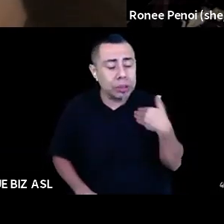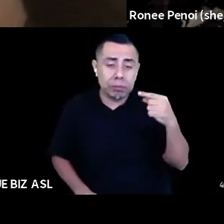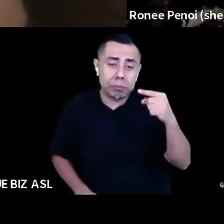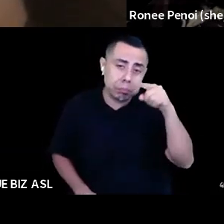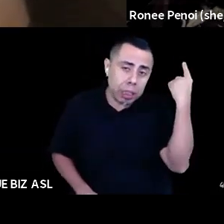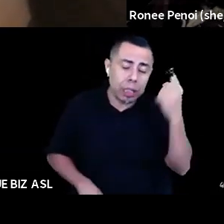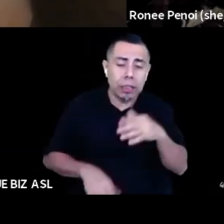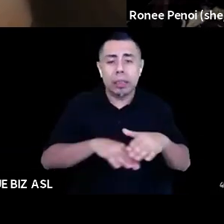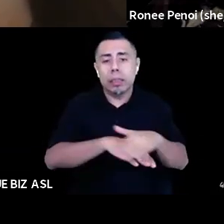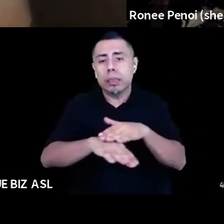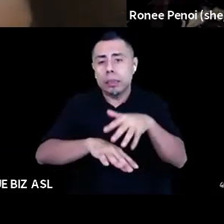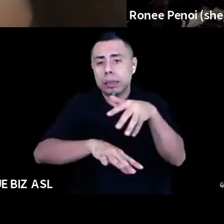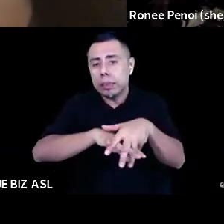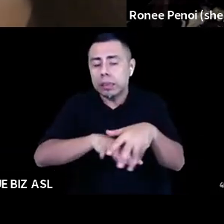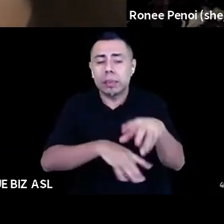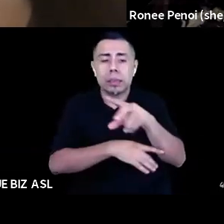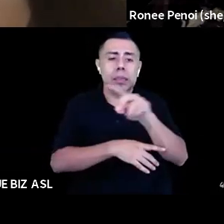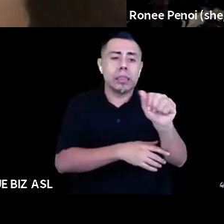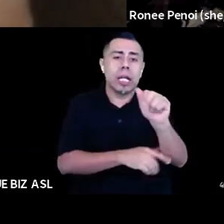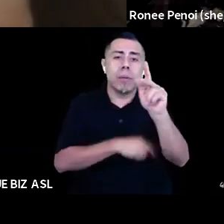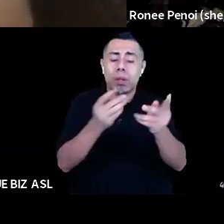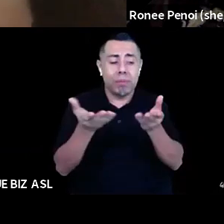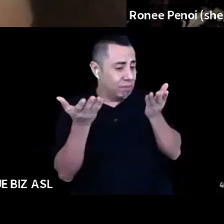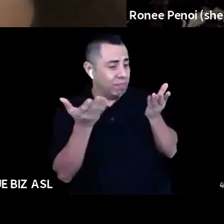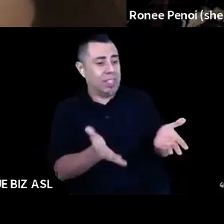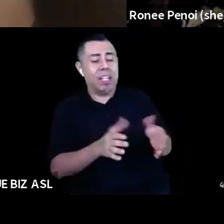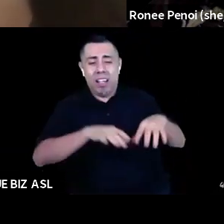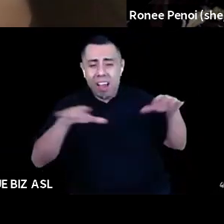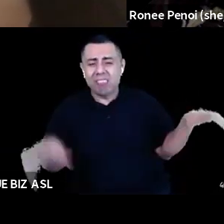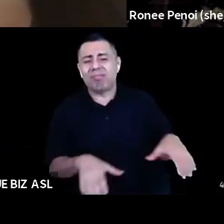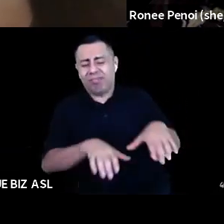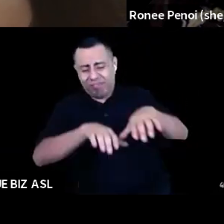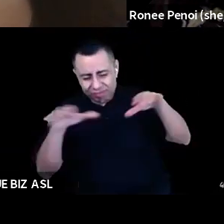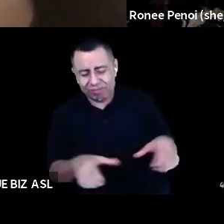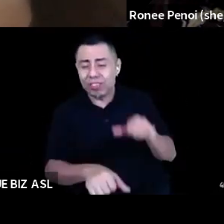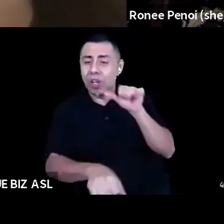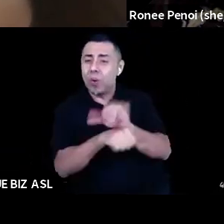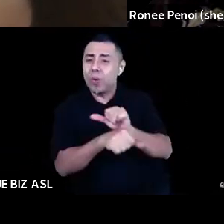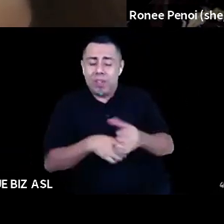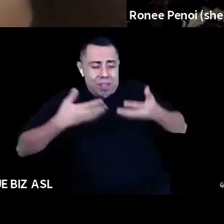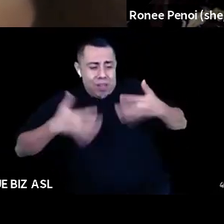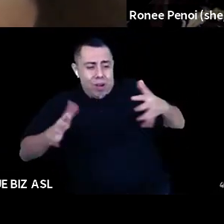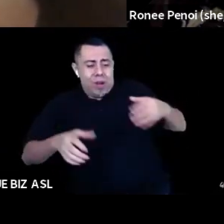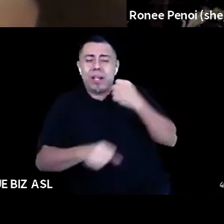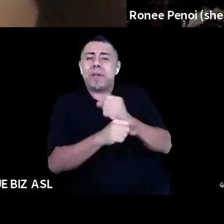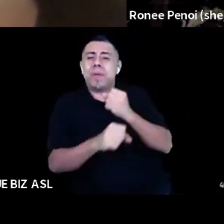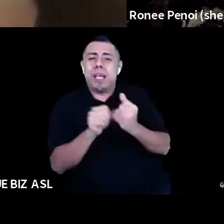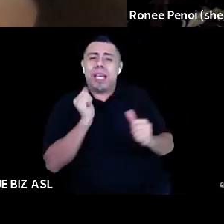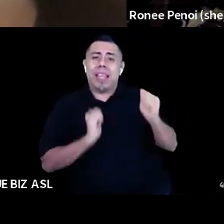been doing this work and creating theater in ways that are regenerative, not just sustainable. Um, and